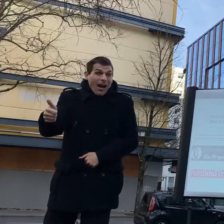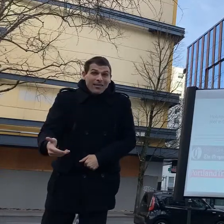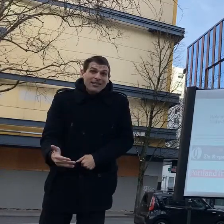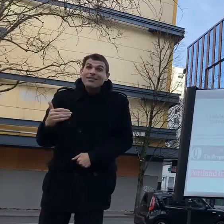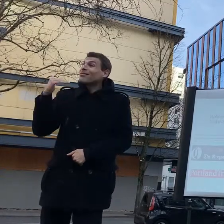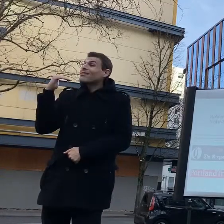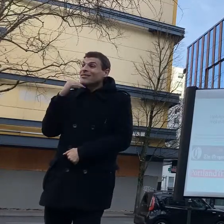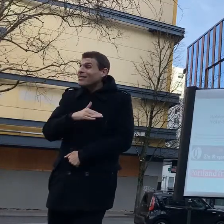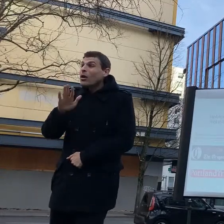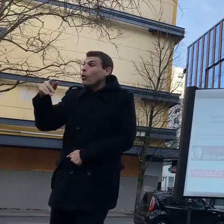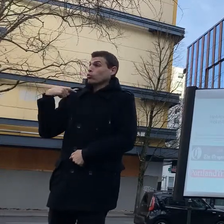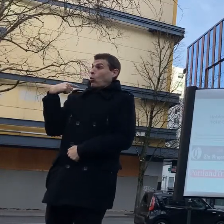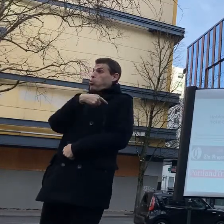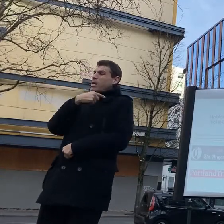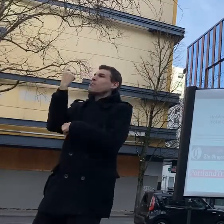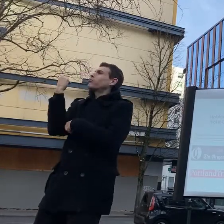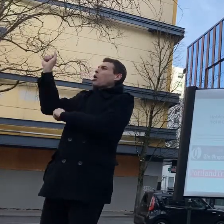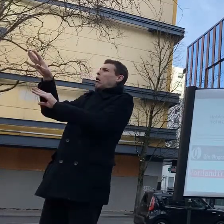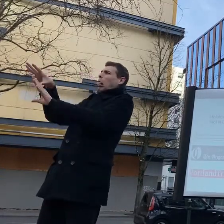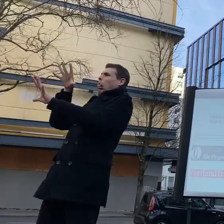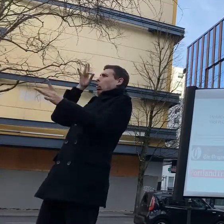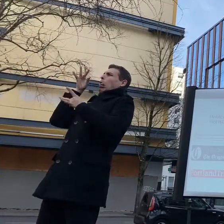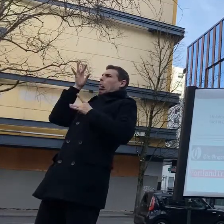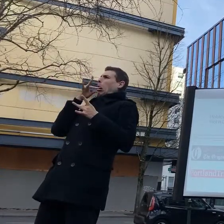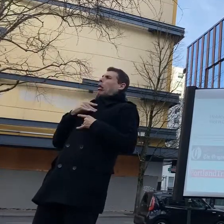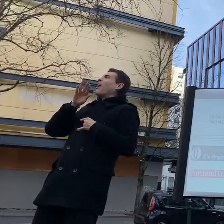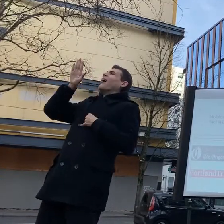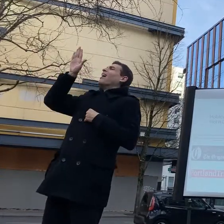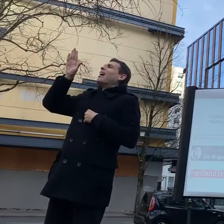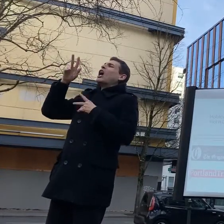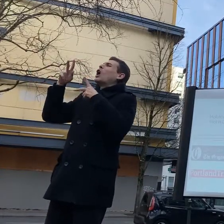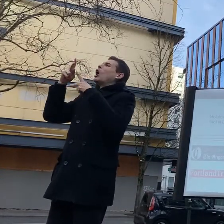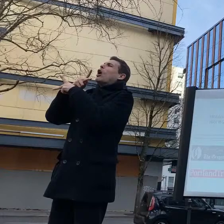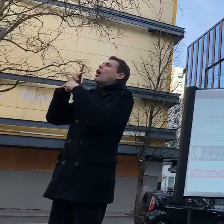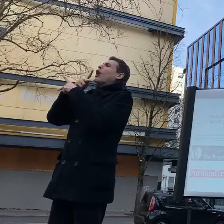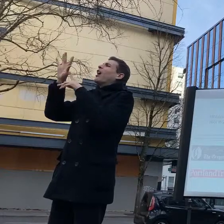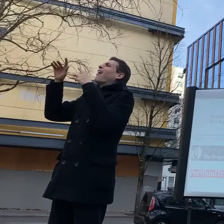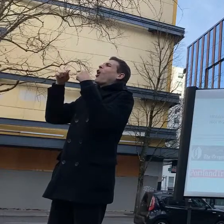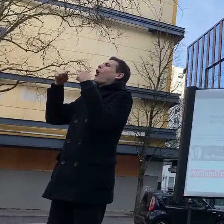of their smoke on themselves let alone on other protesters